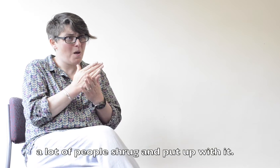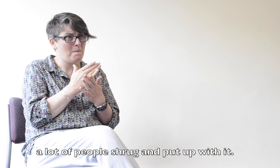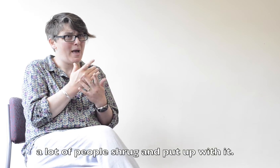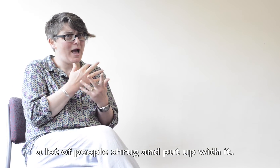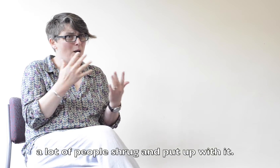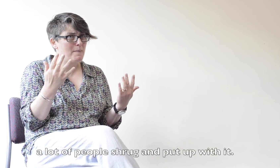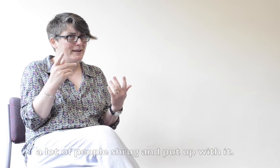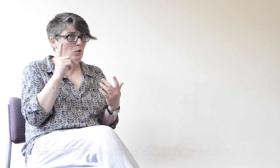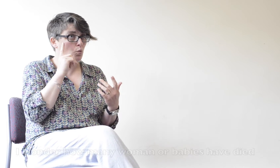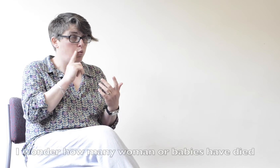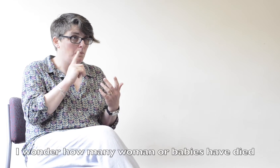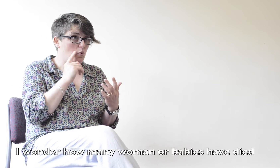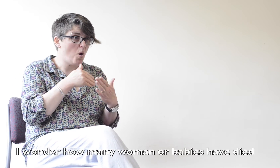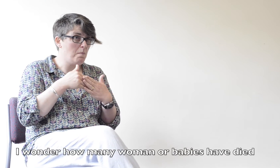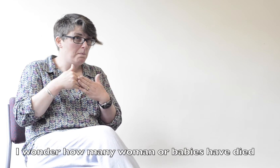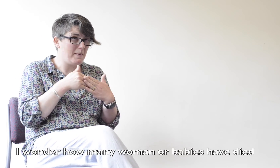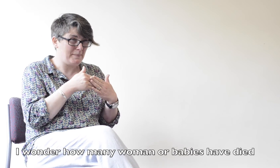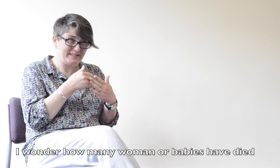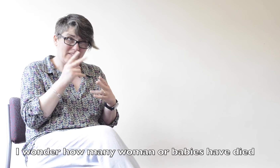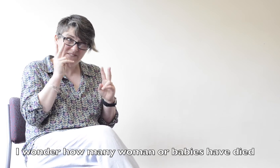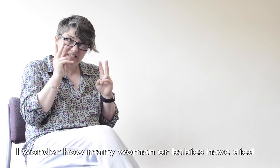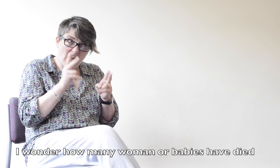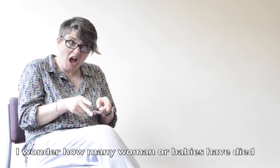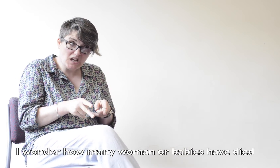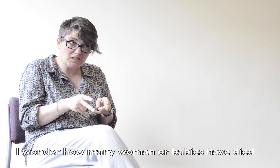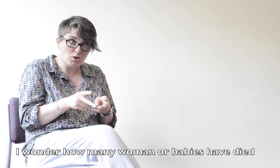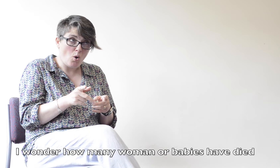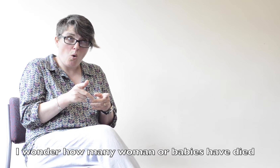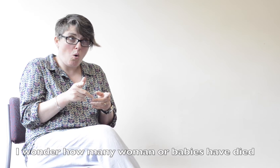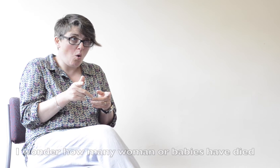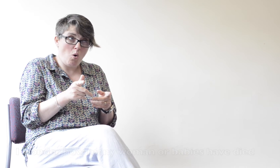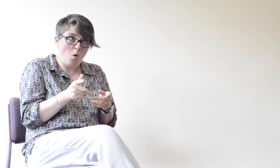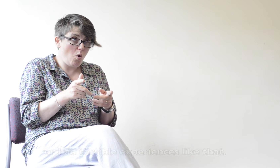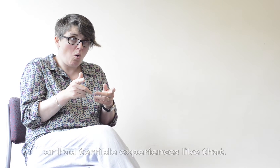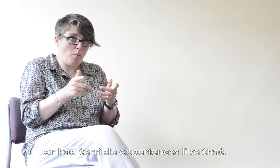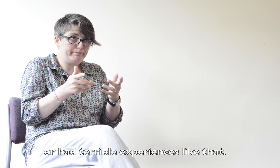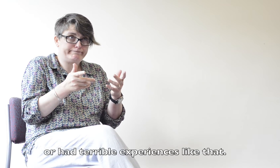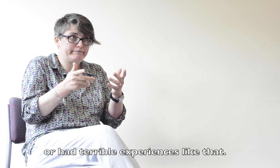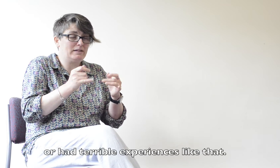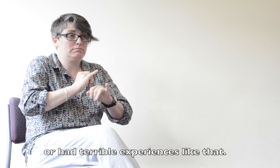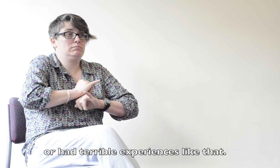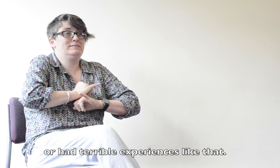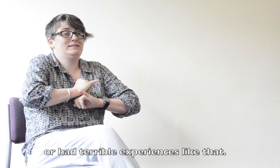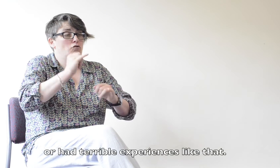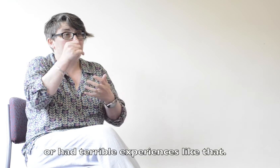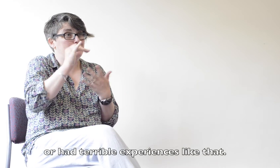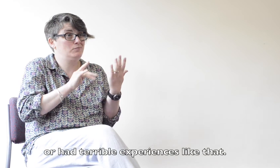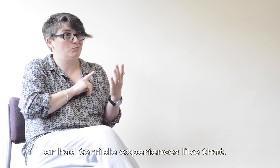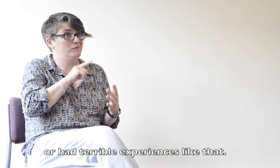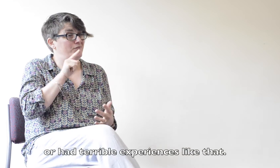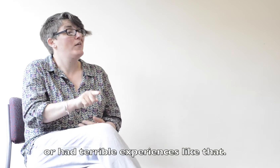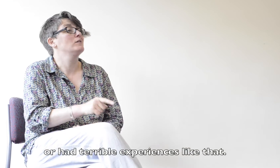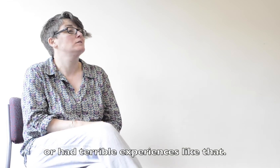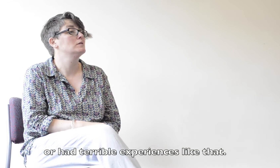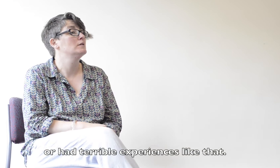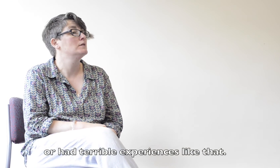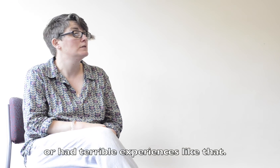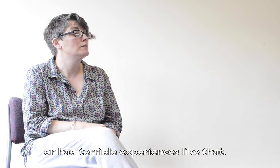many women, how many deaf women have, you know, had awful birth experiences or maybe even lost a baby because of